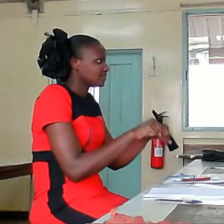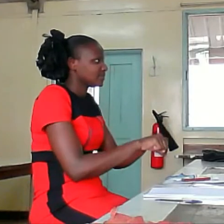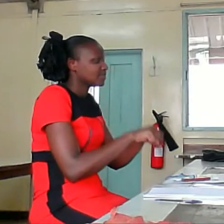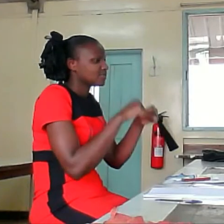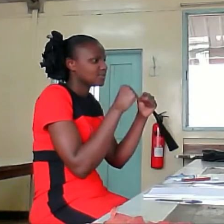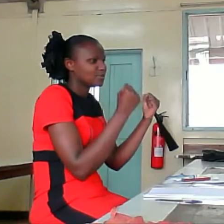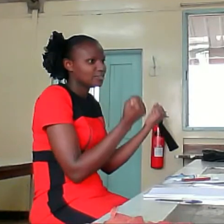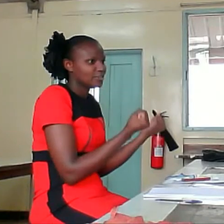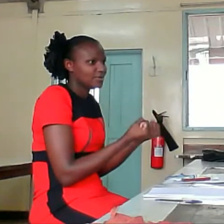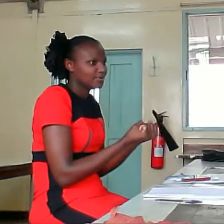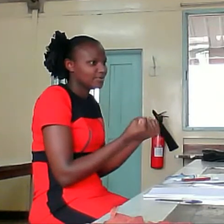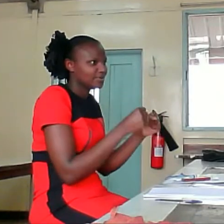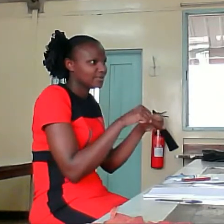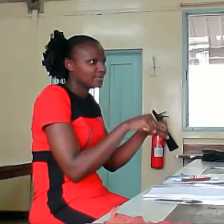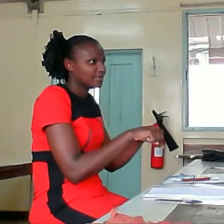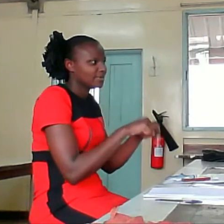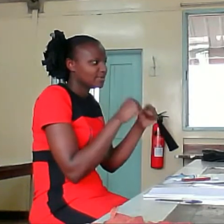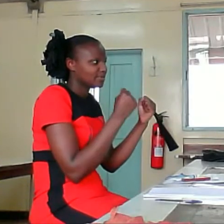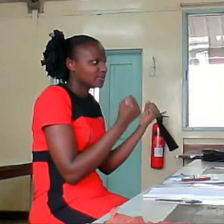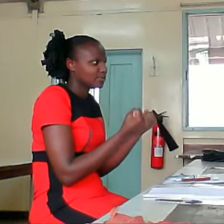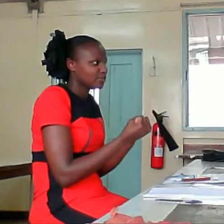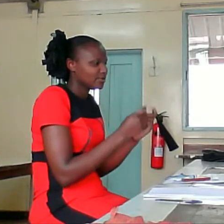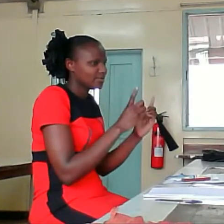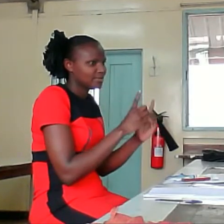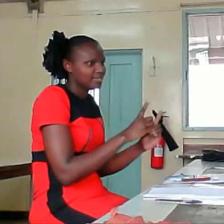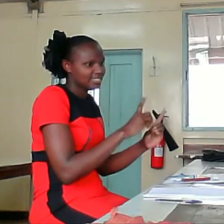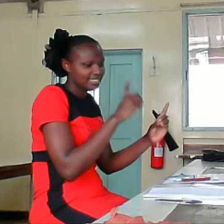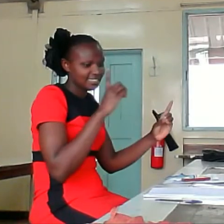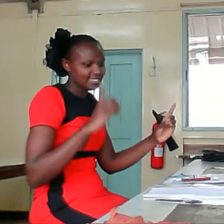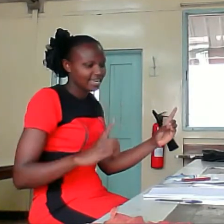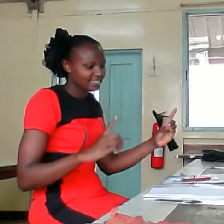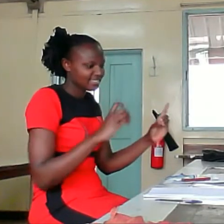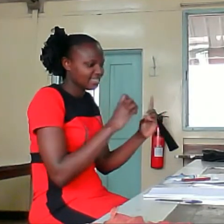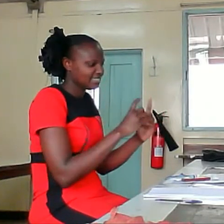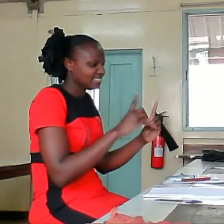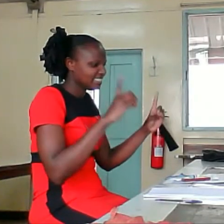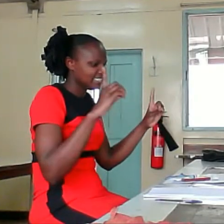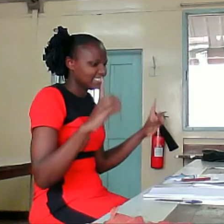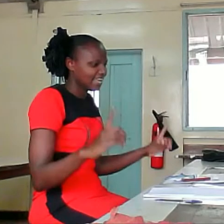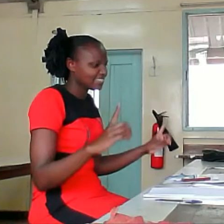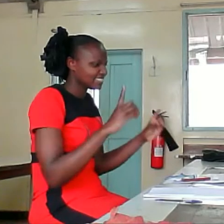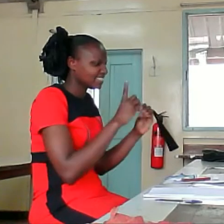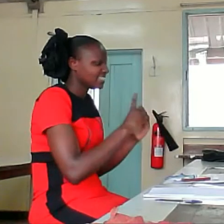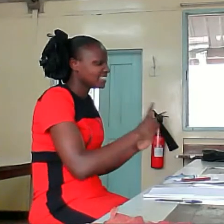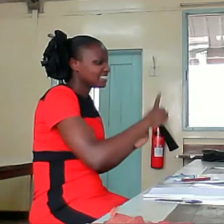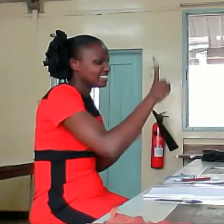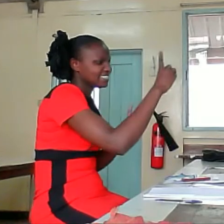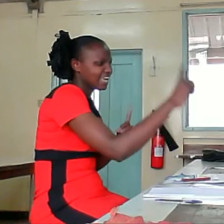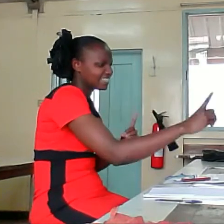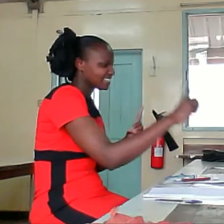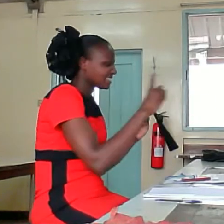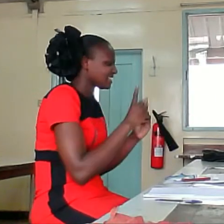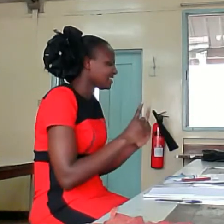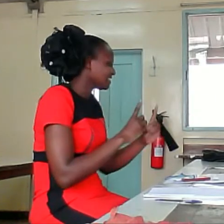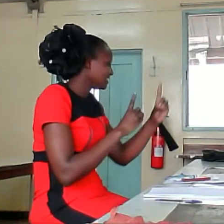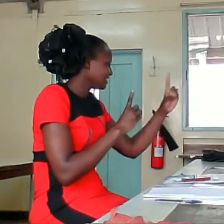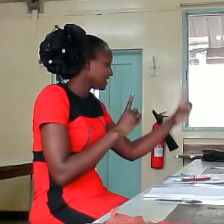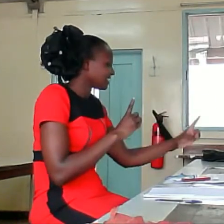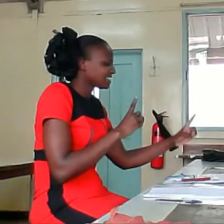Social. Social. Social. Distance. Distance. Distance. Distance.